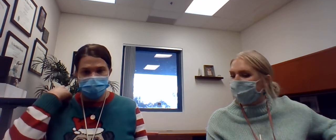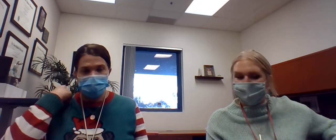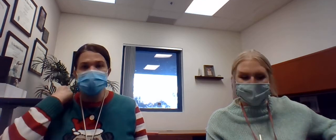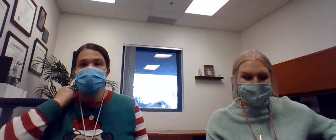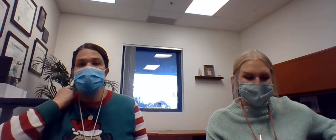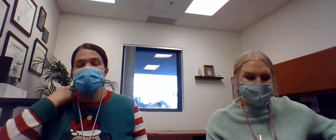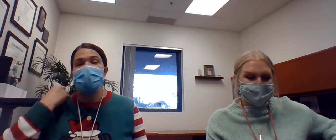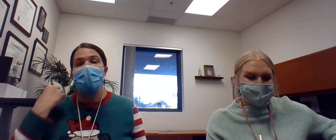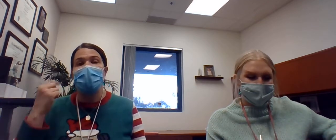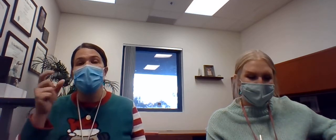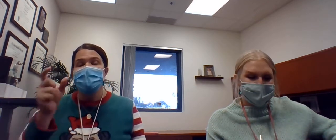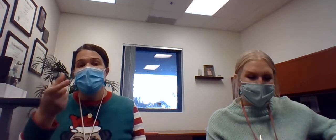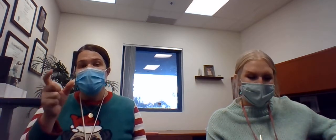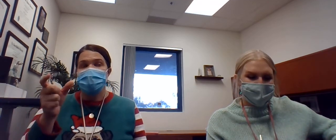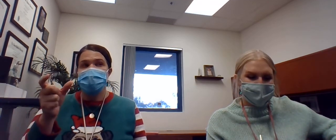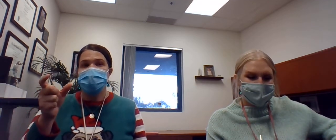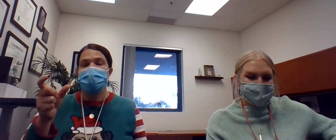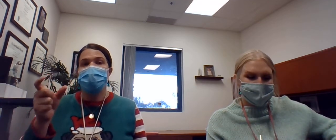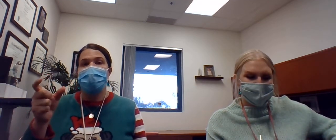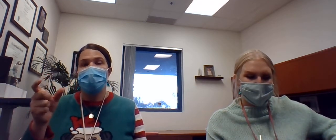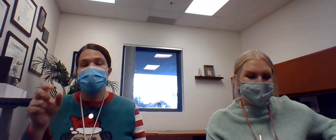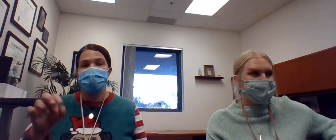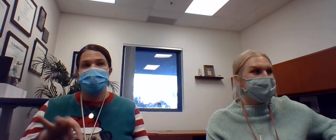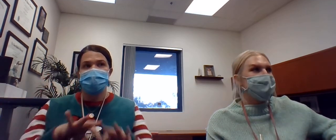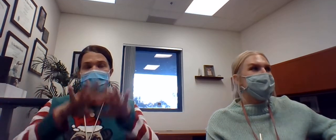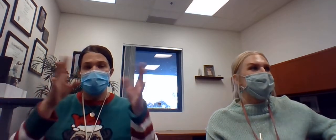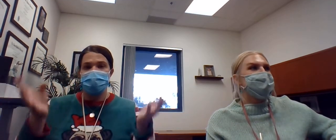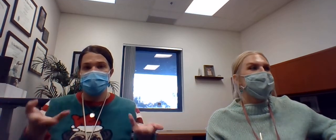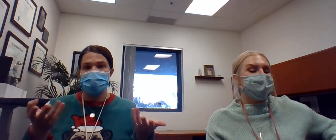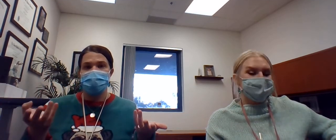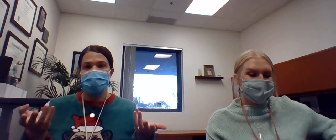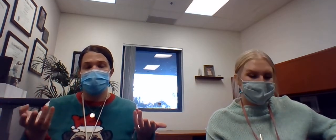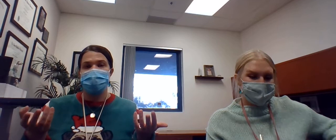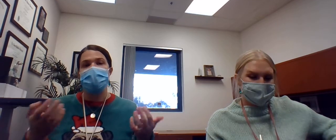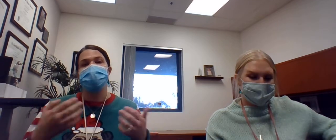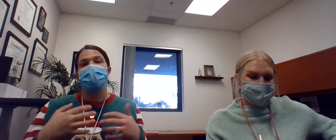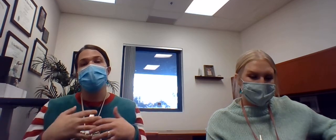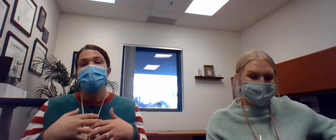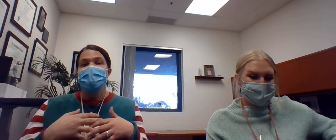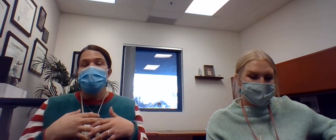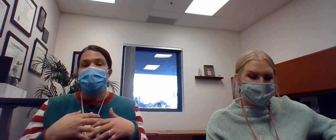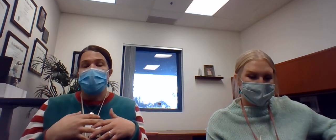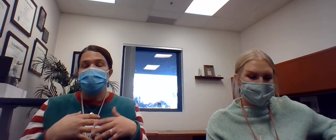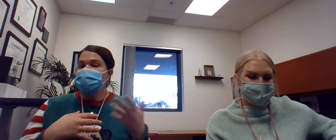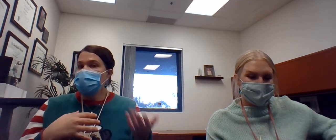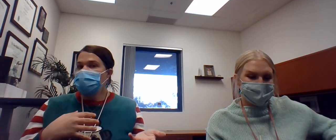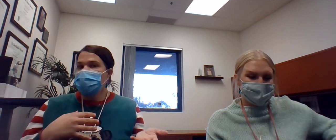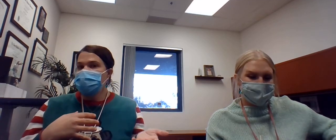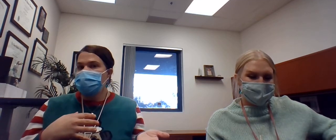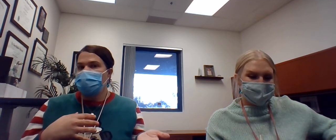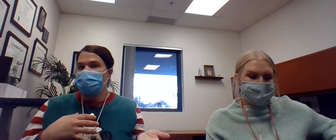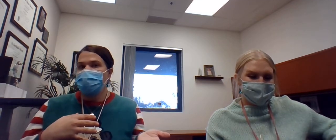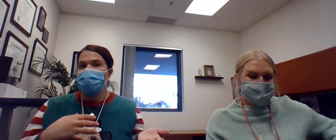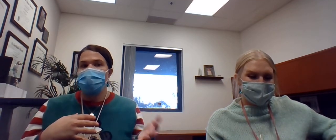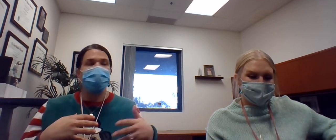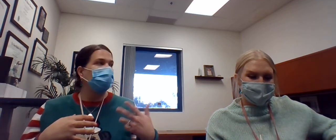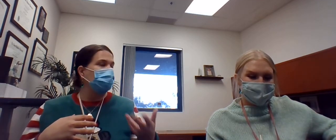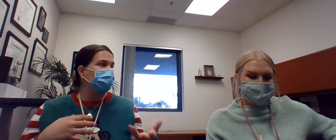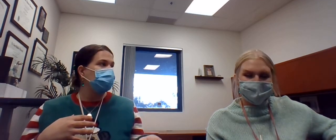everyone to show it today. It's just a little biography that's going to give you a little bit more information. But Jessica Long is a Paralympic